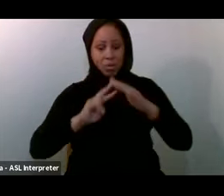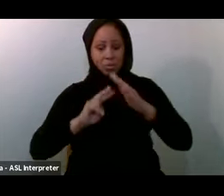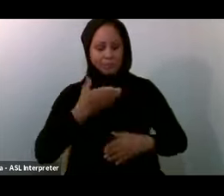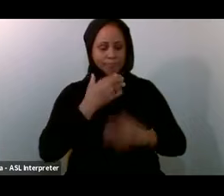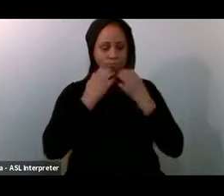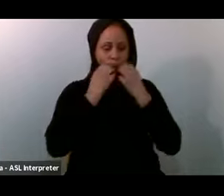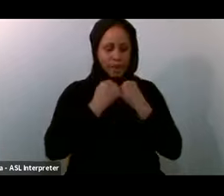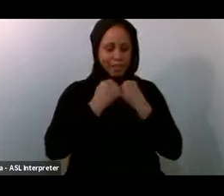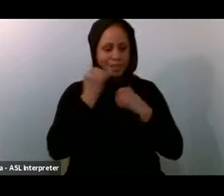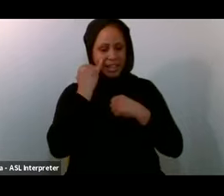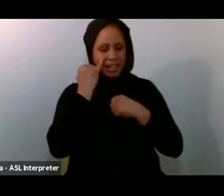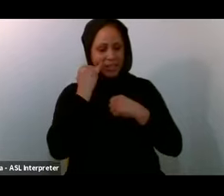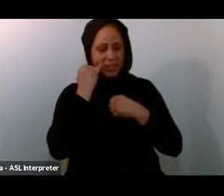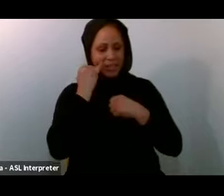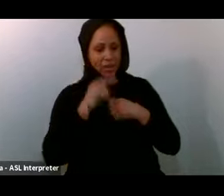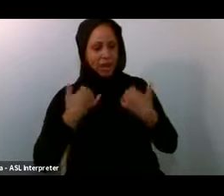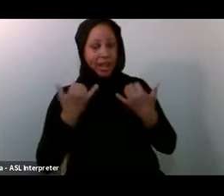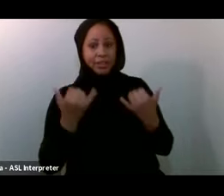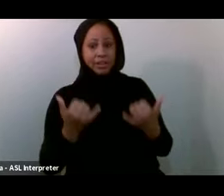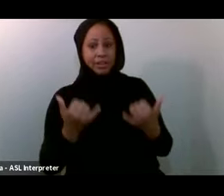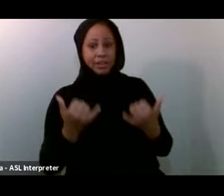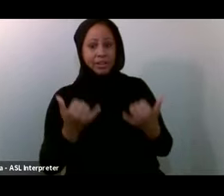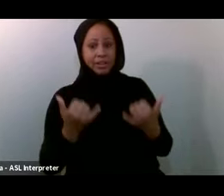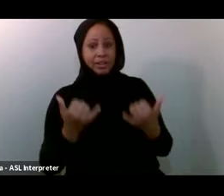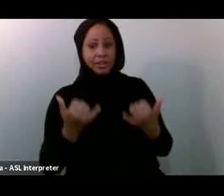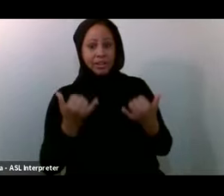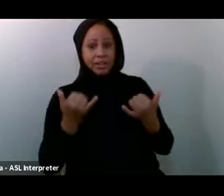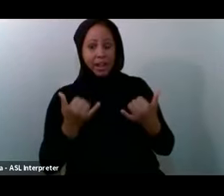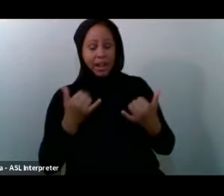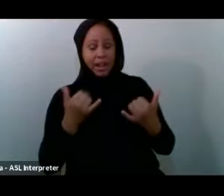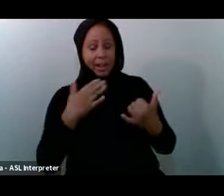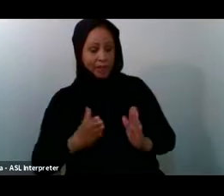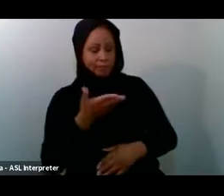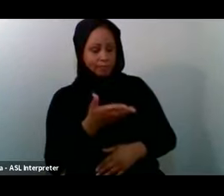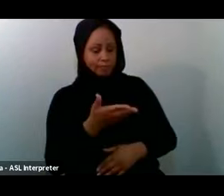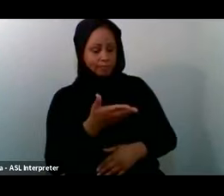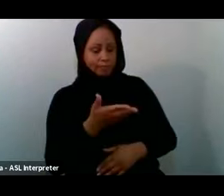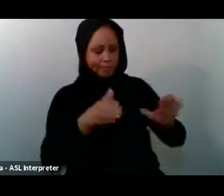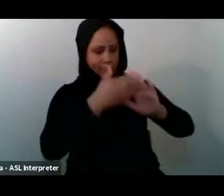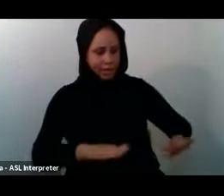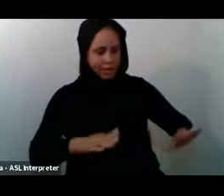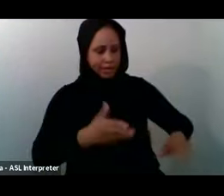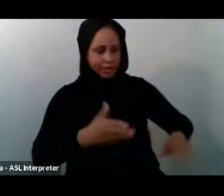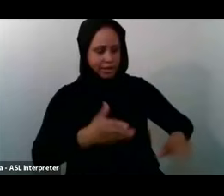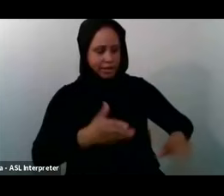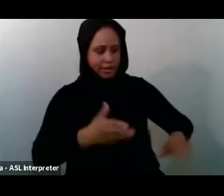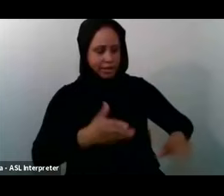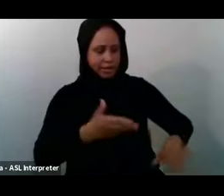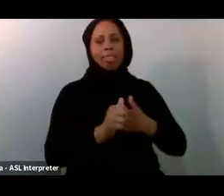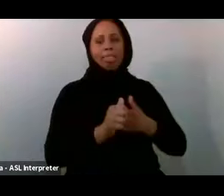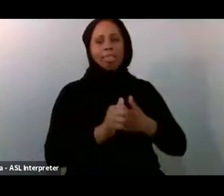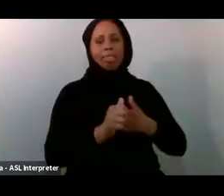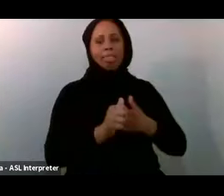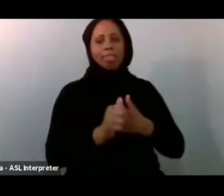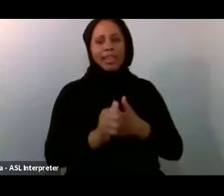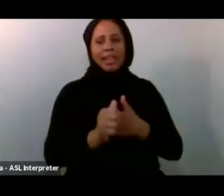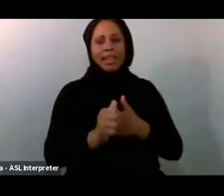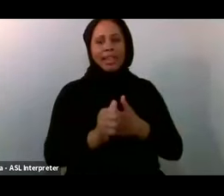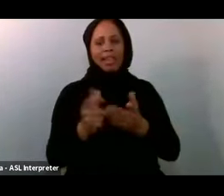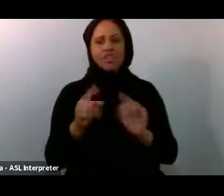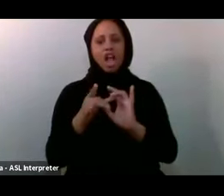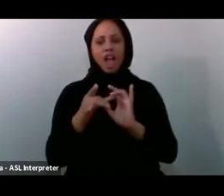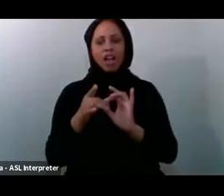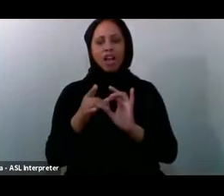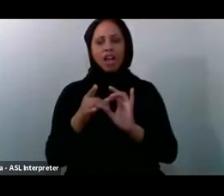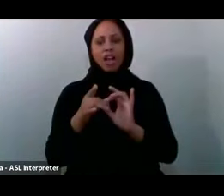My Prophet Would be On the Front lines Of this Effort Of Muhsin My Prophet Would have Been on The